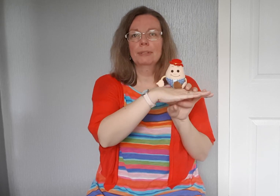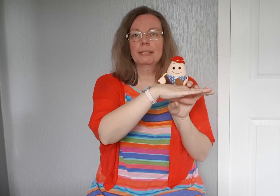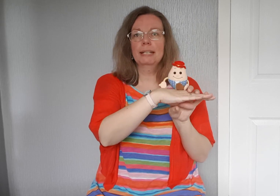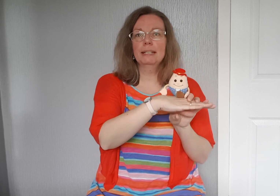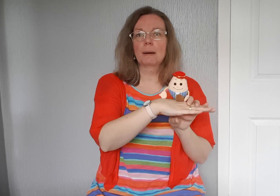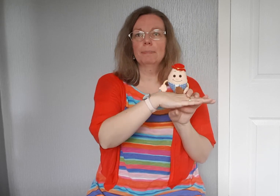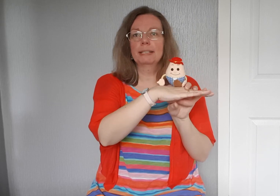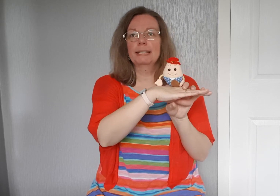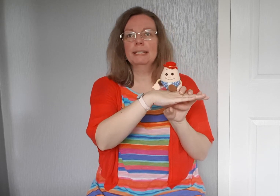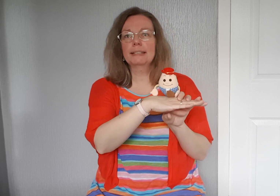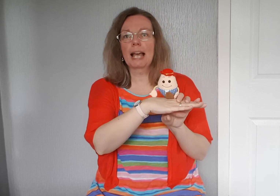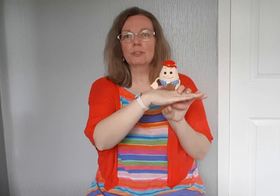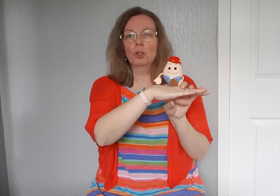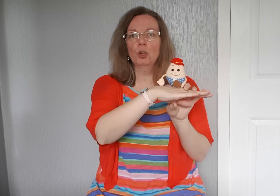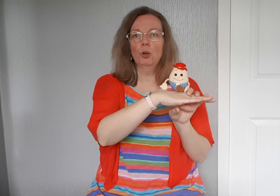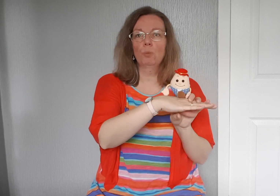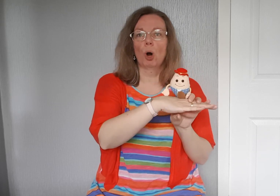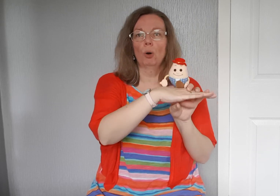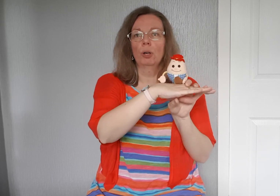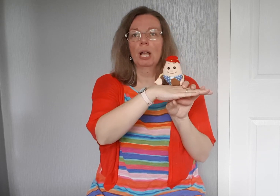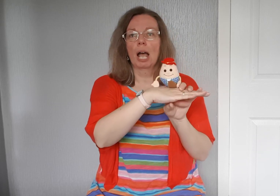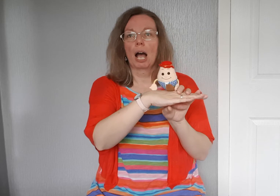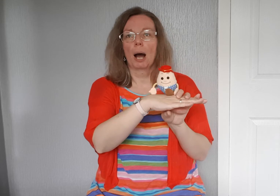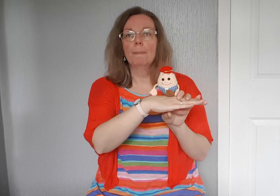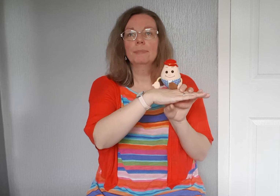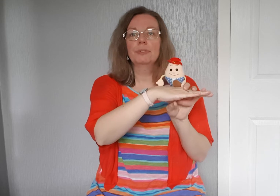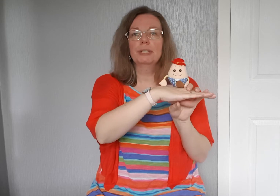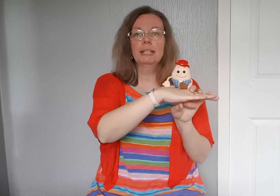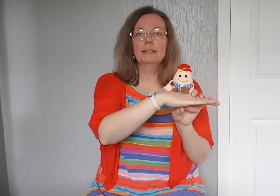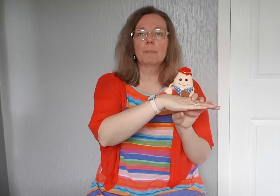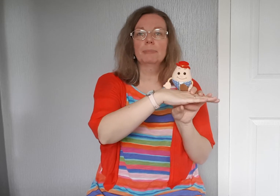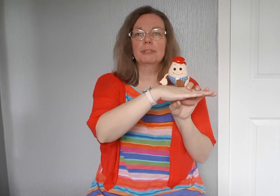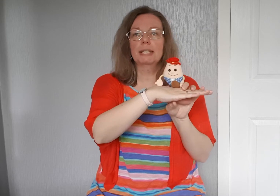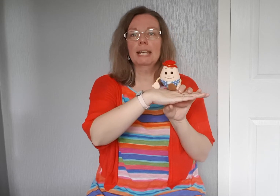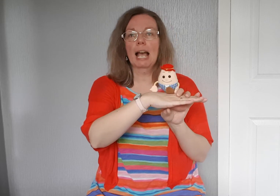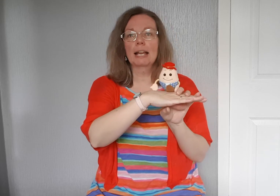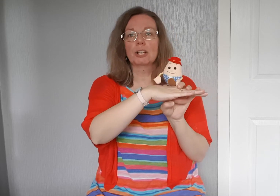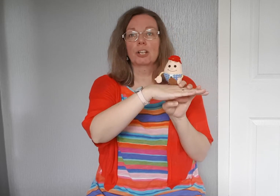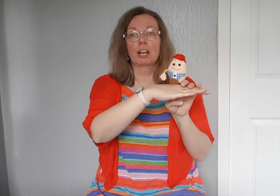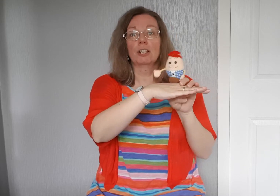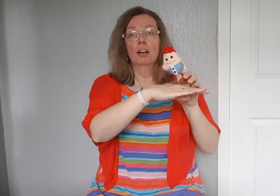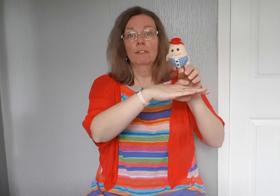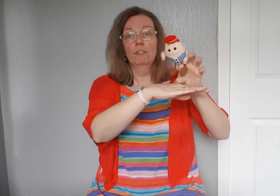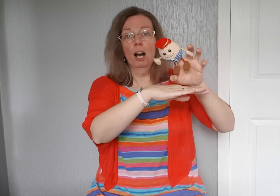Humpty Dumpty sat on a wall. Humpty Dumpty had a great wall.